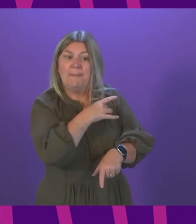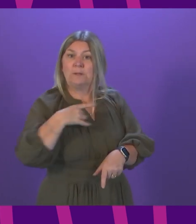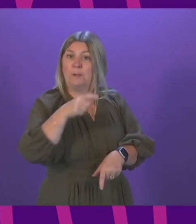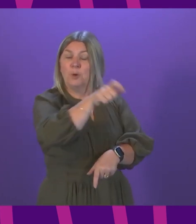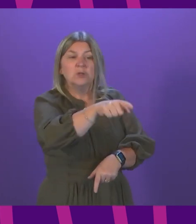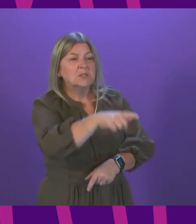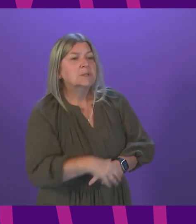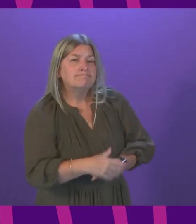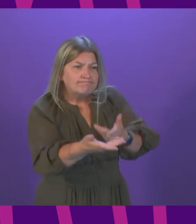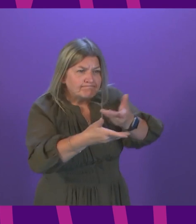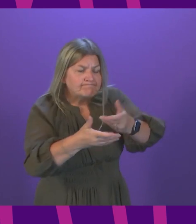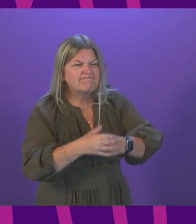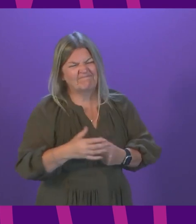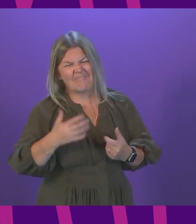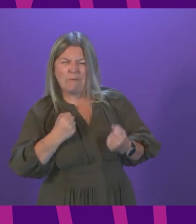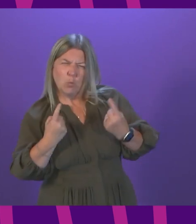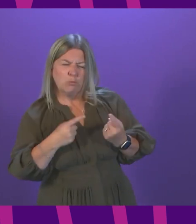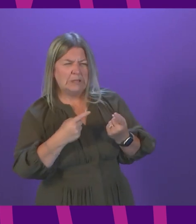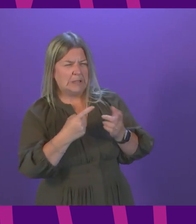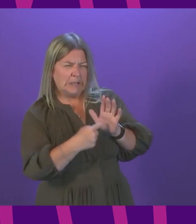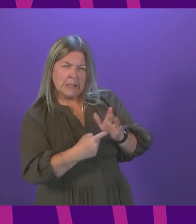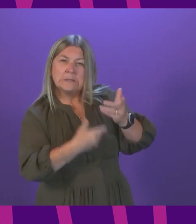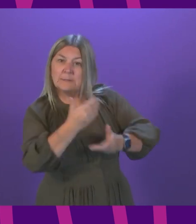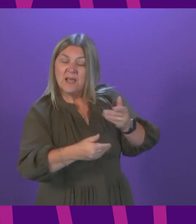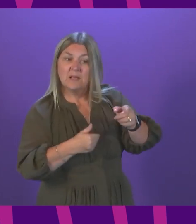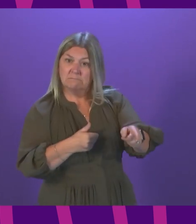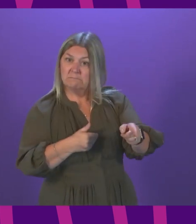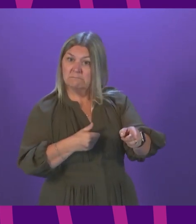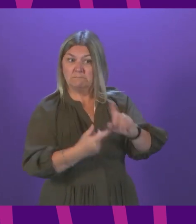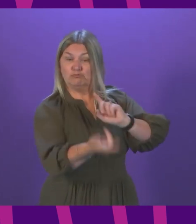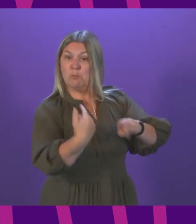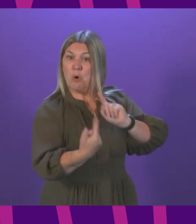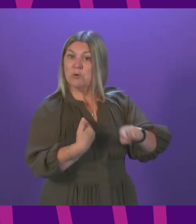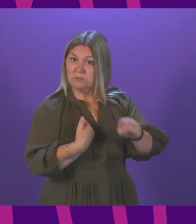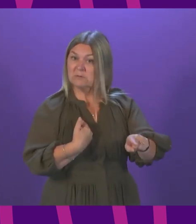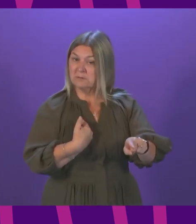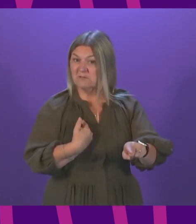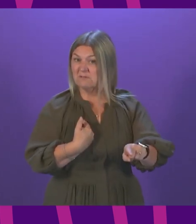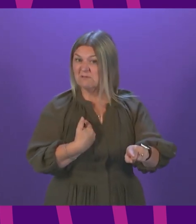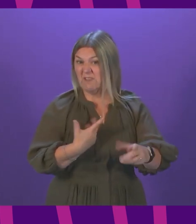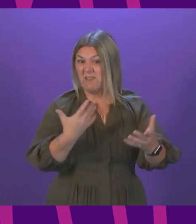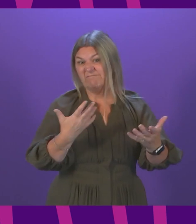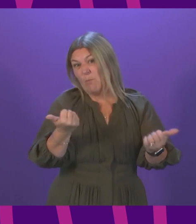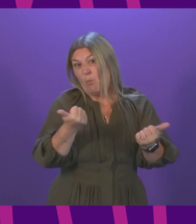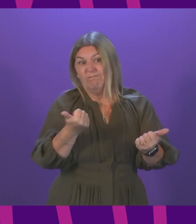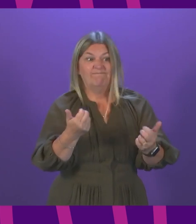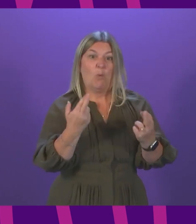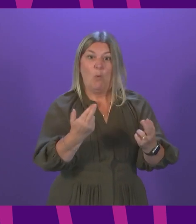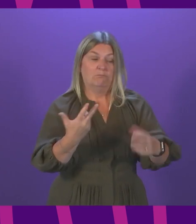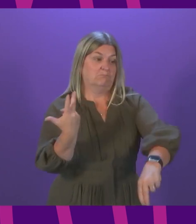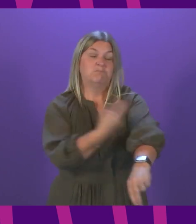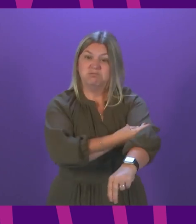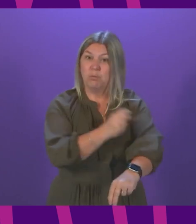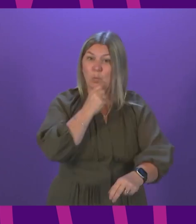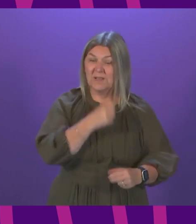then please get vaccinated. These vaccines are safe and they are incredibly effective in terms of saving lives and preventing illness.